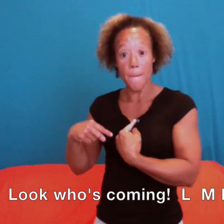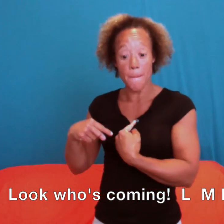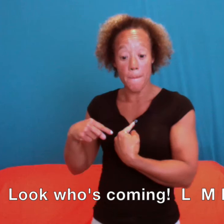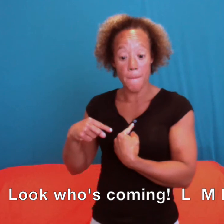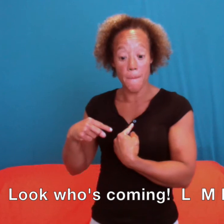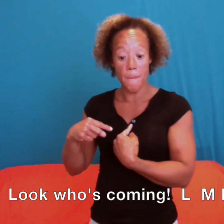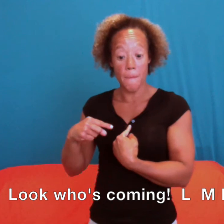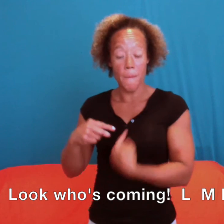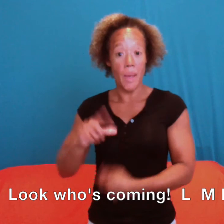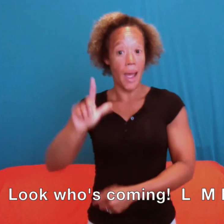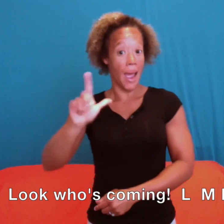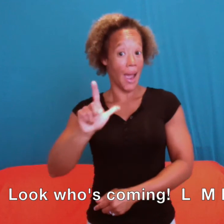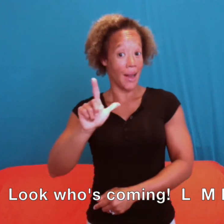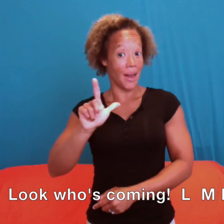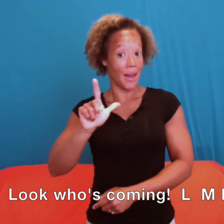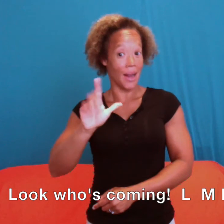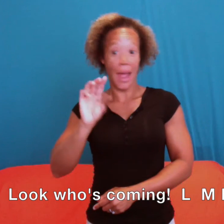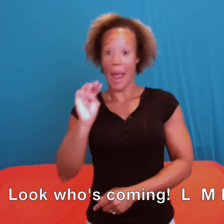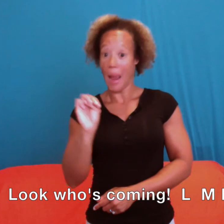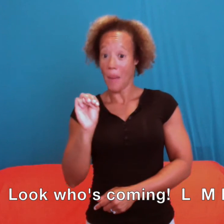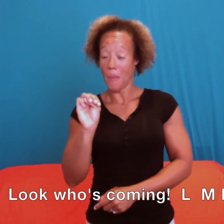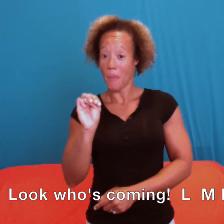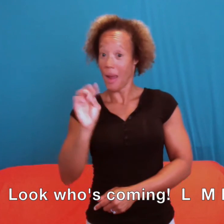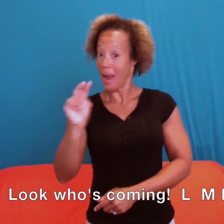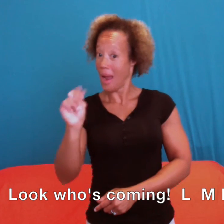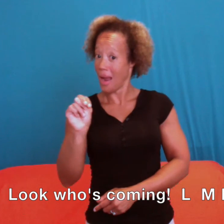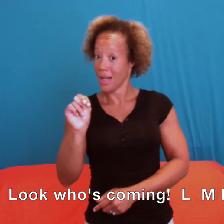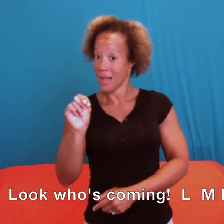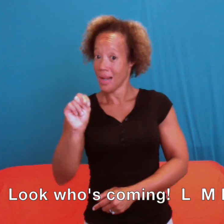coming! L M N O P